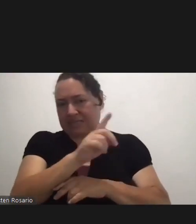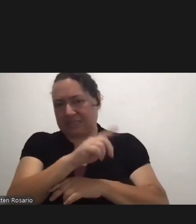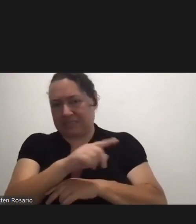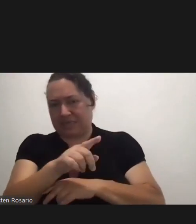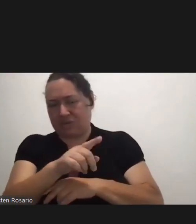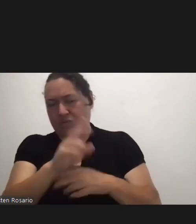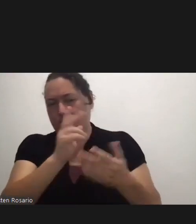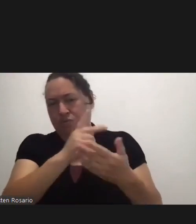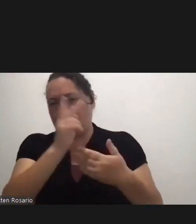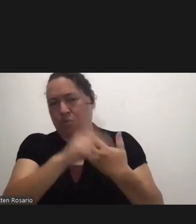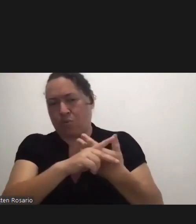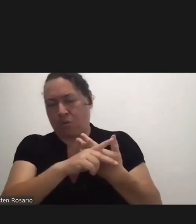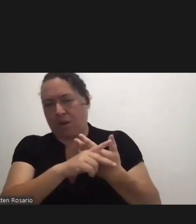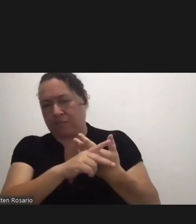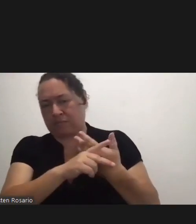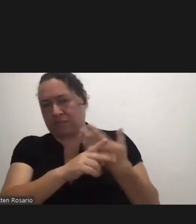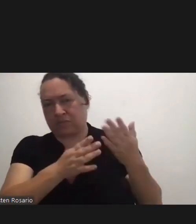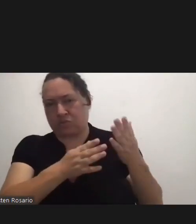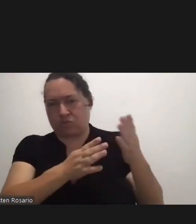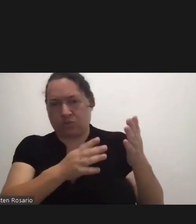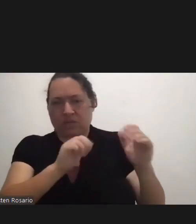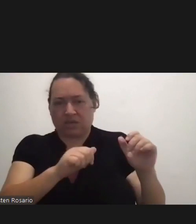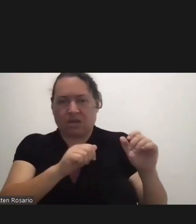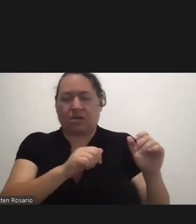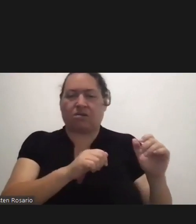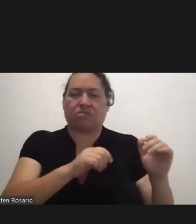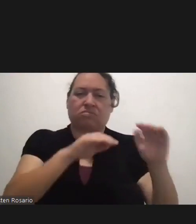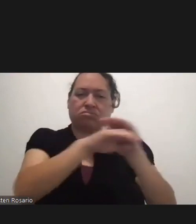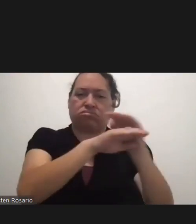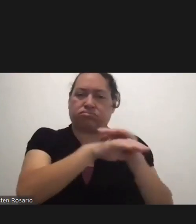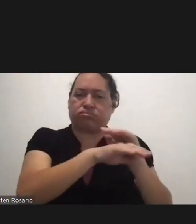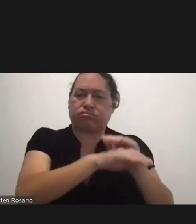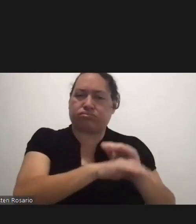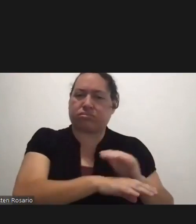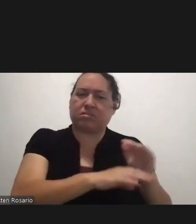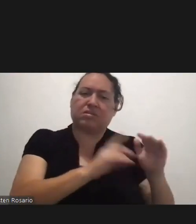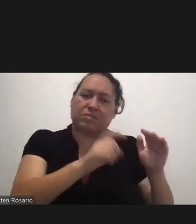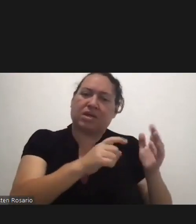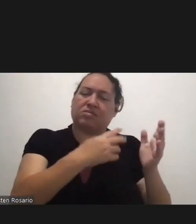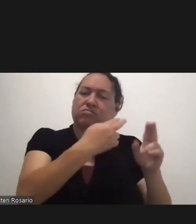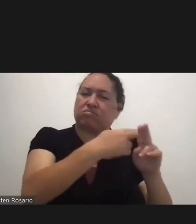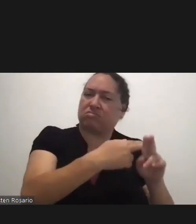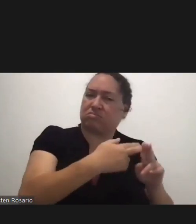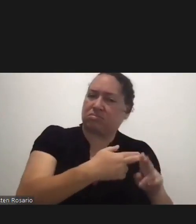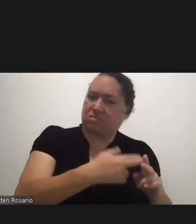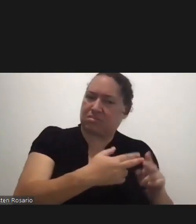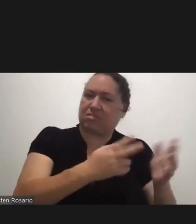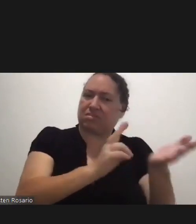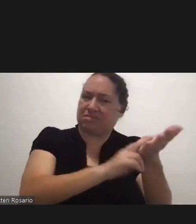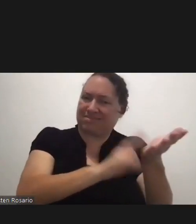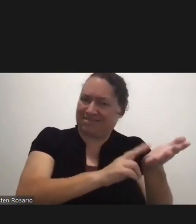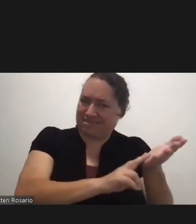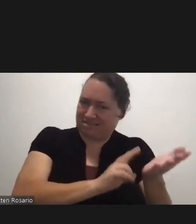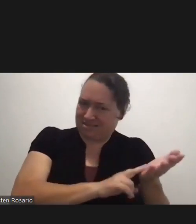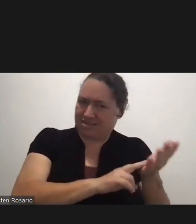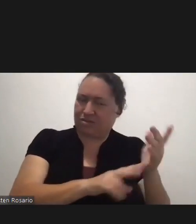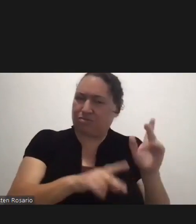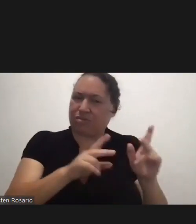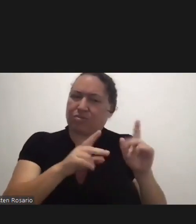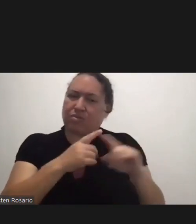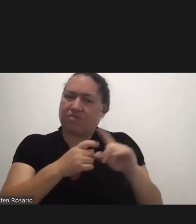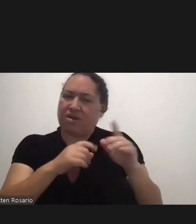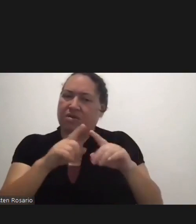Repository Form Or Registration Form For Data Purposes And So Those Individuals From Those Very States